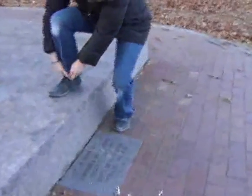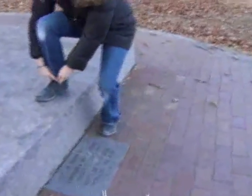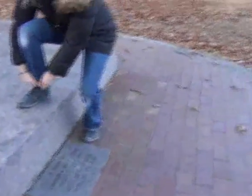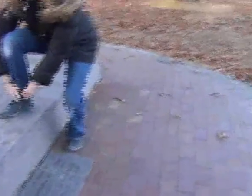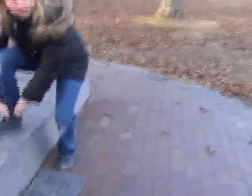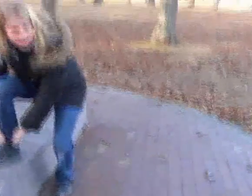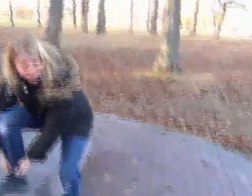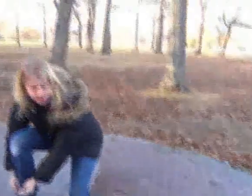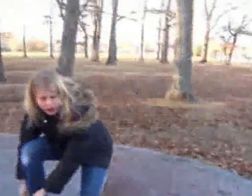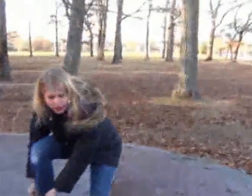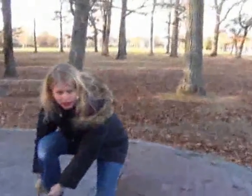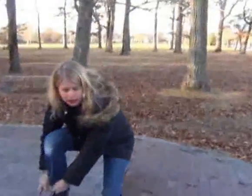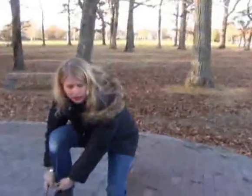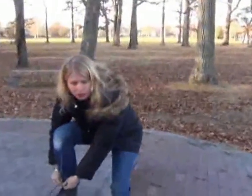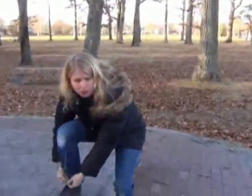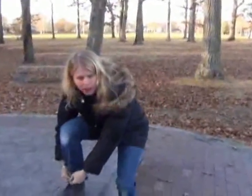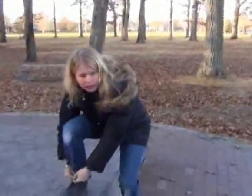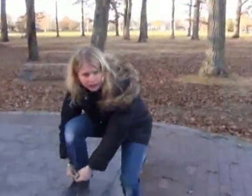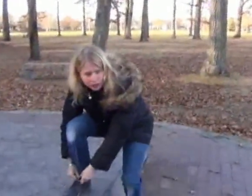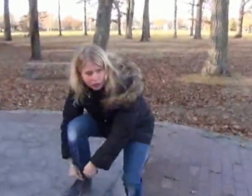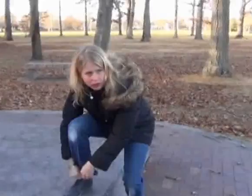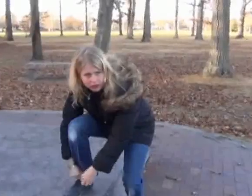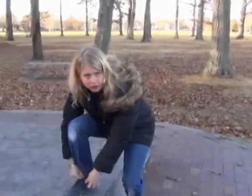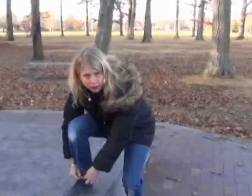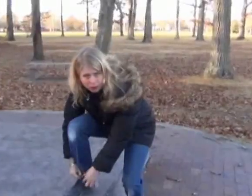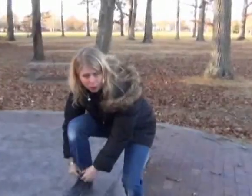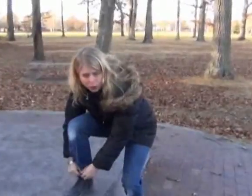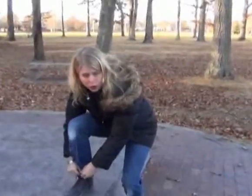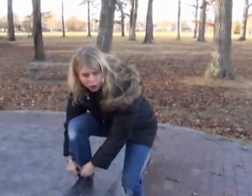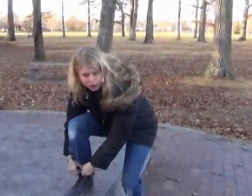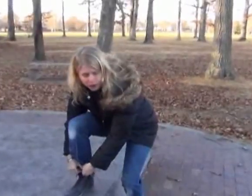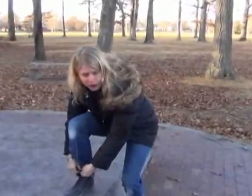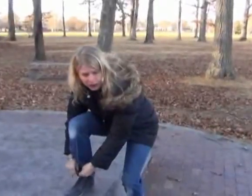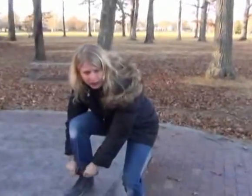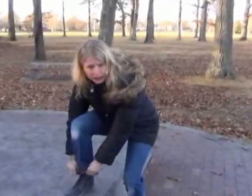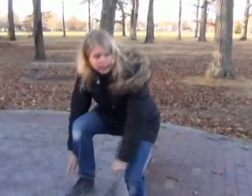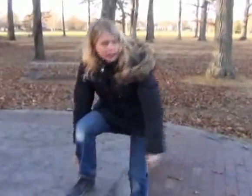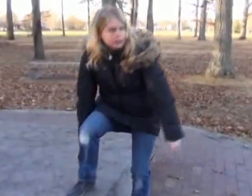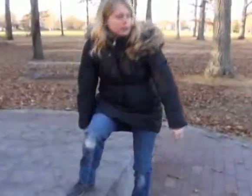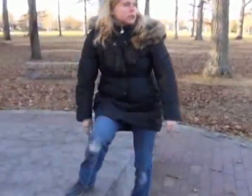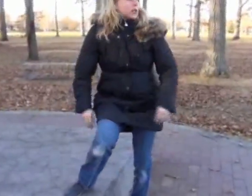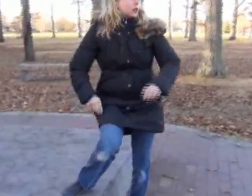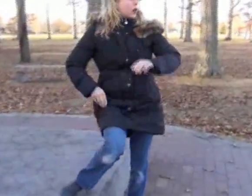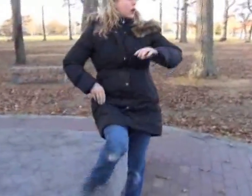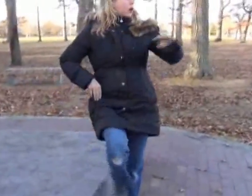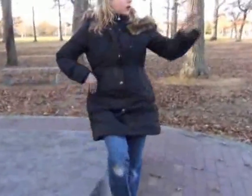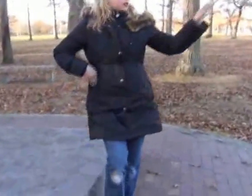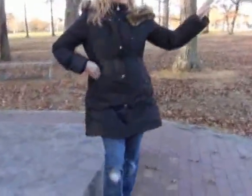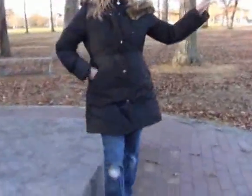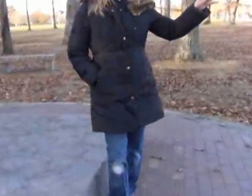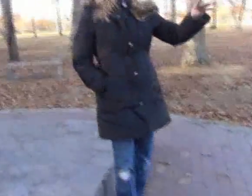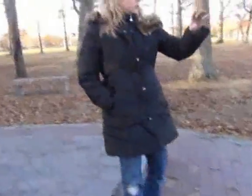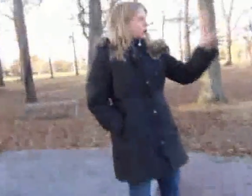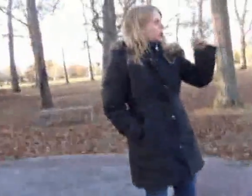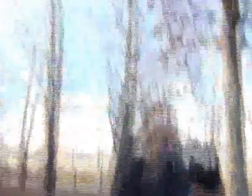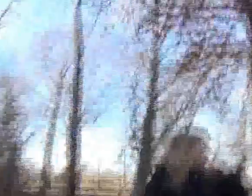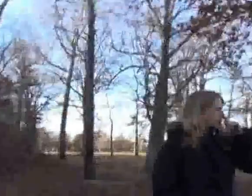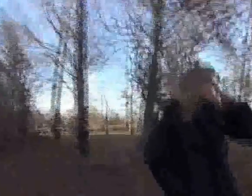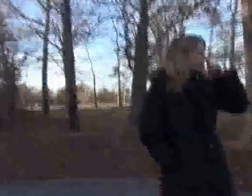very, he's an amazing artisan from Portugal. He has done all the stonework, I think